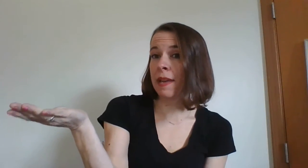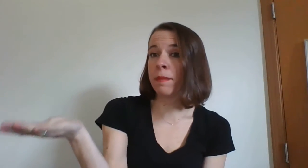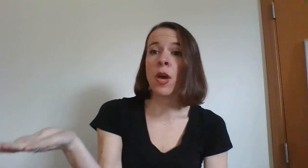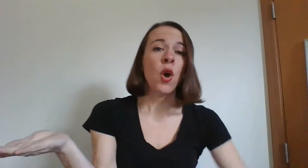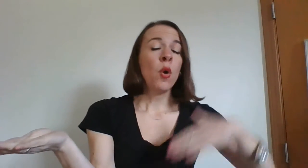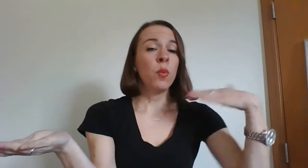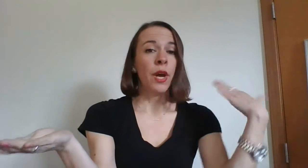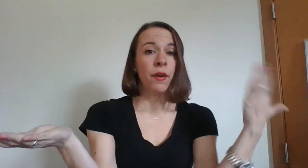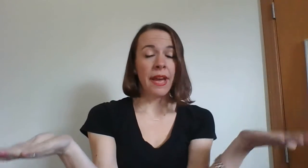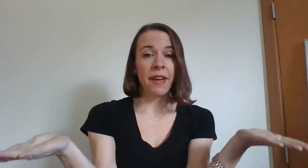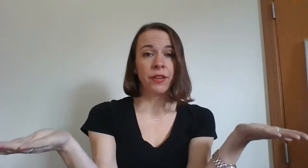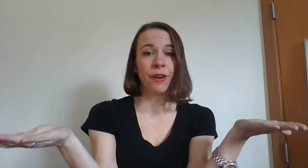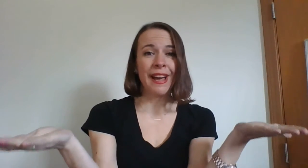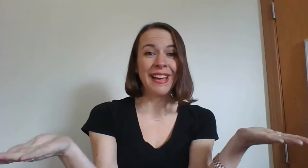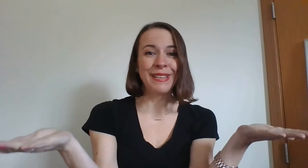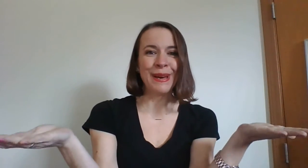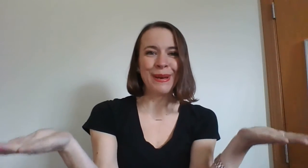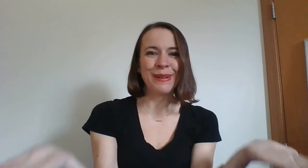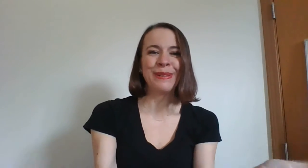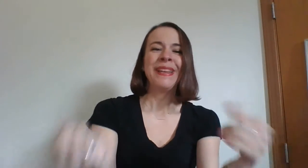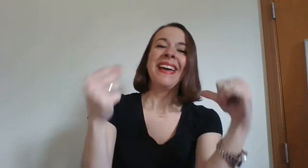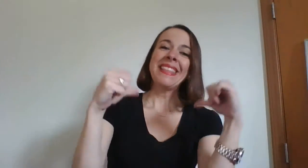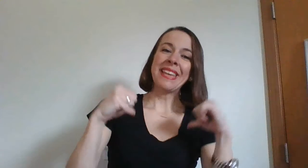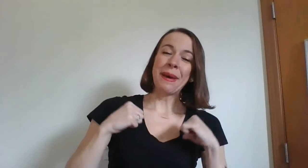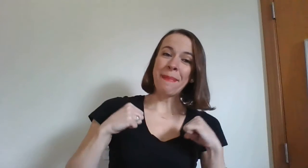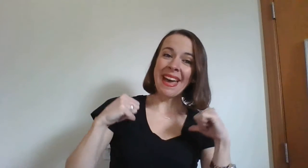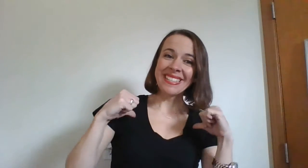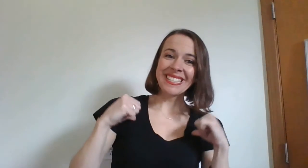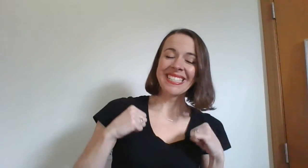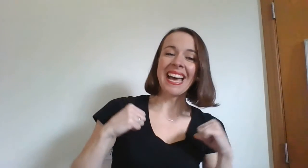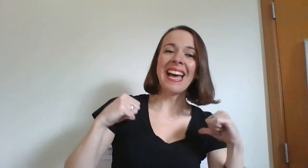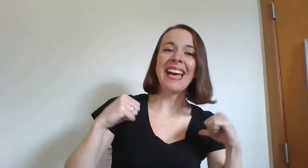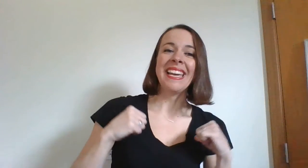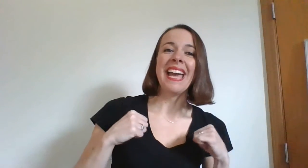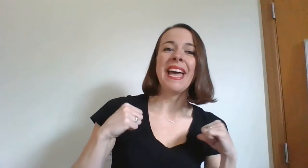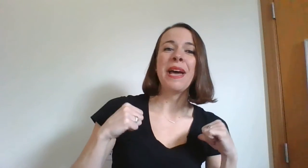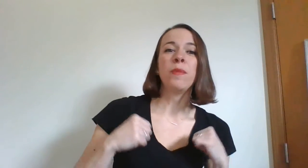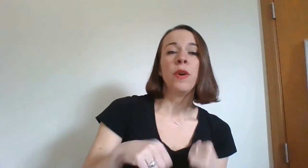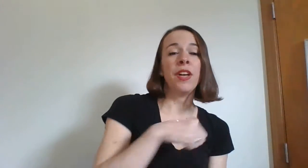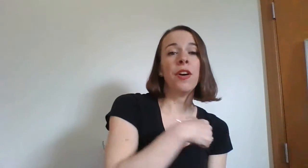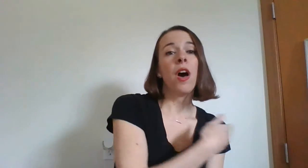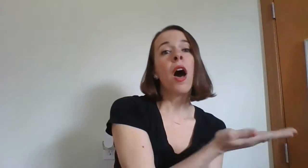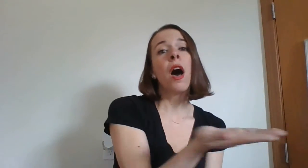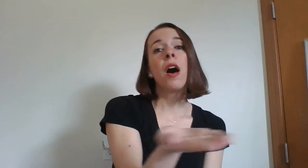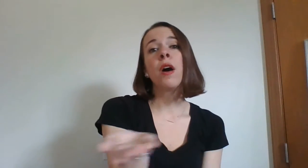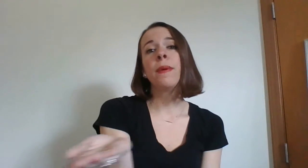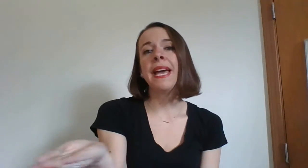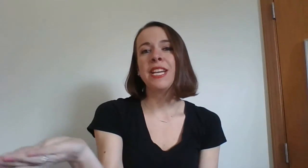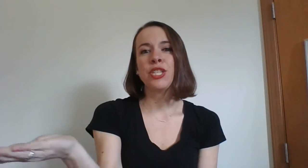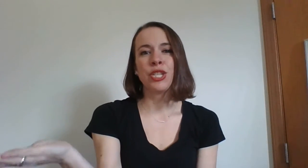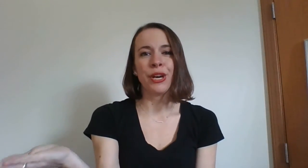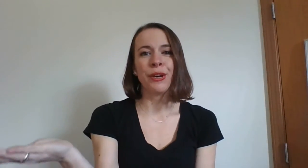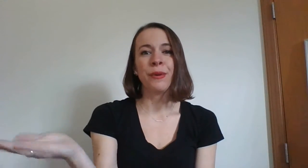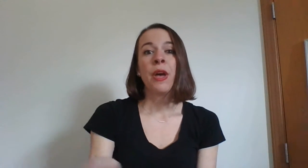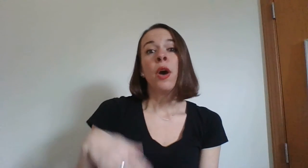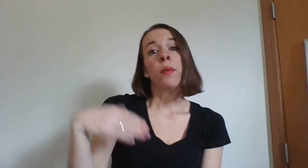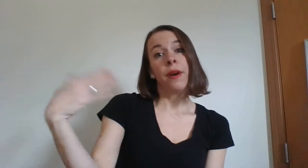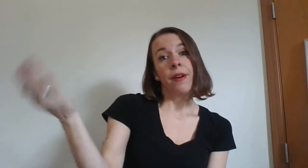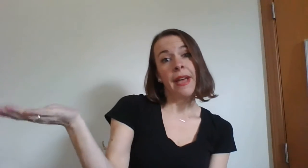wherever I go the best I am will always show wherever